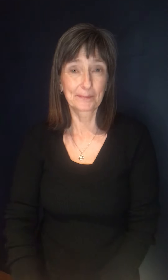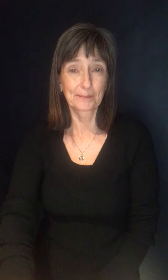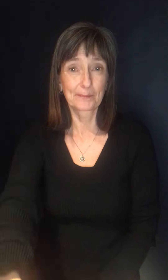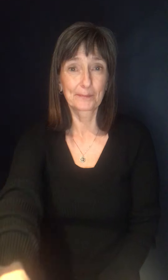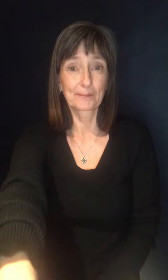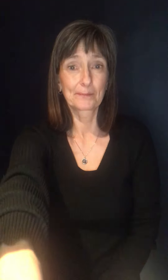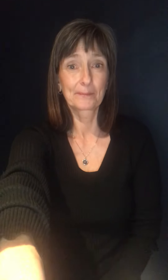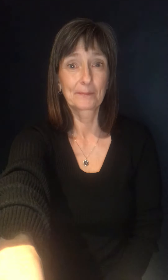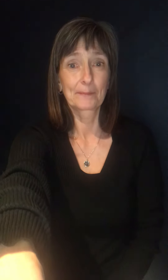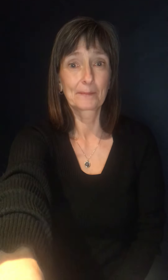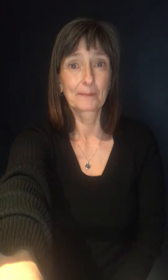This is